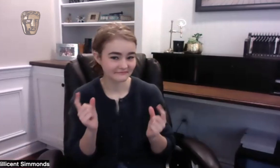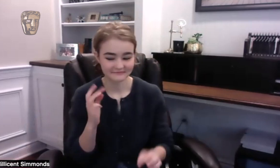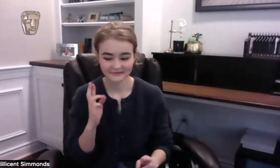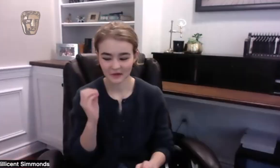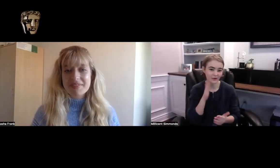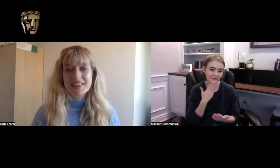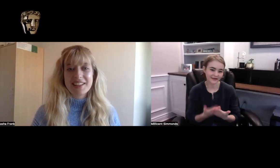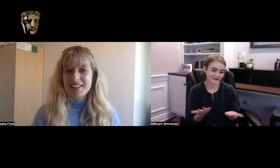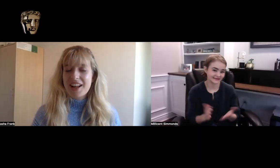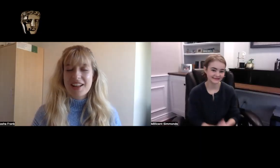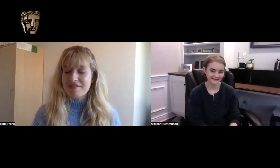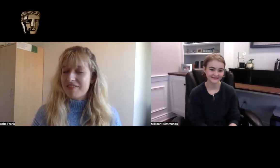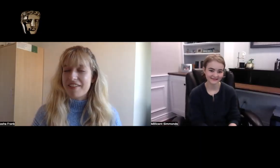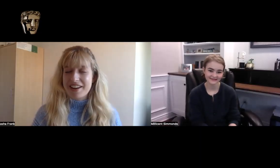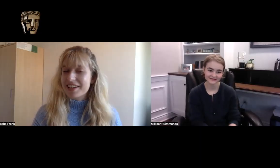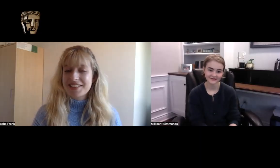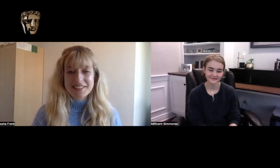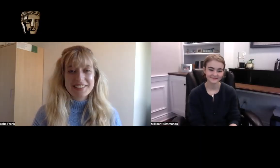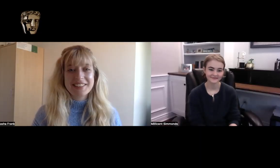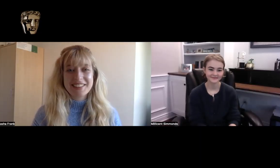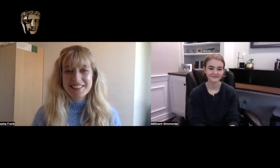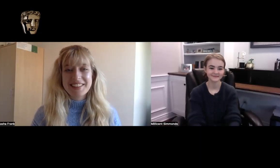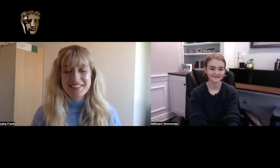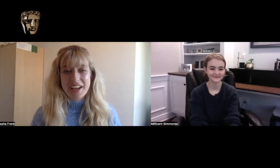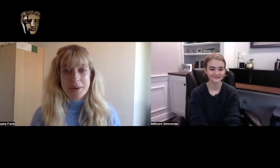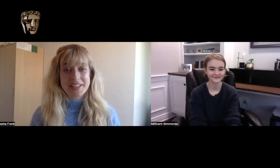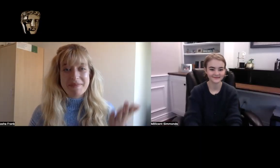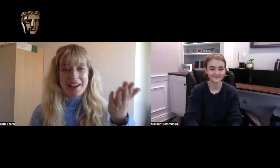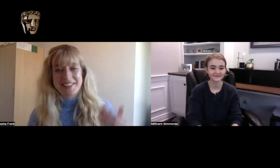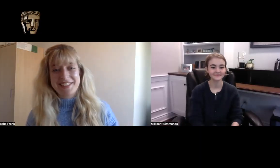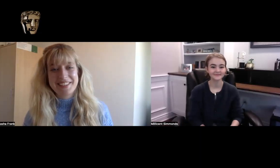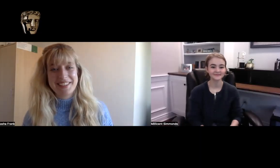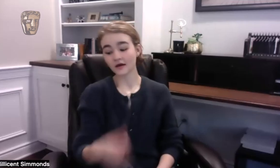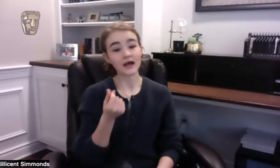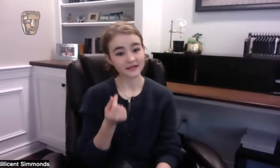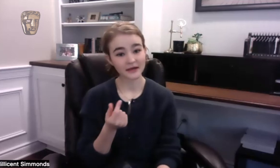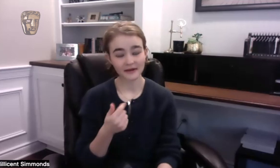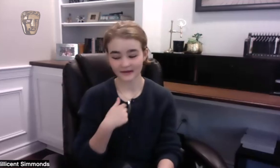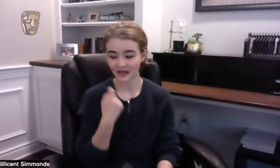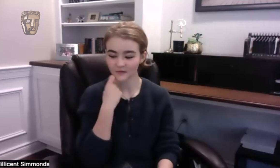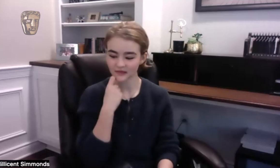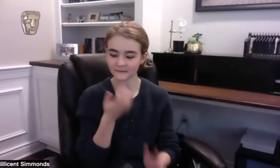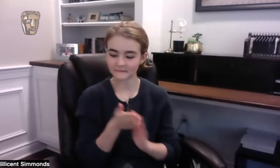cream so. Very nice. Are you a tea person? A little bit, yeah.